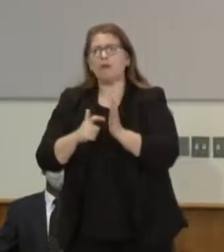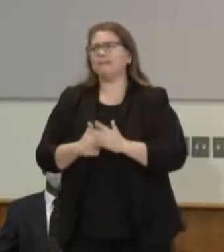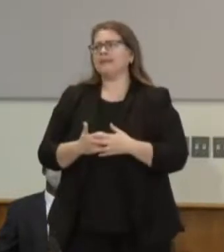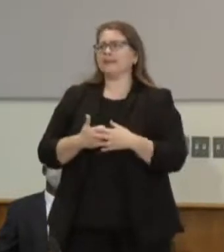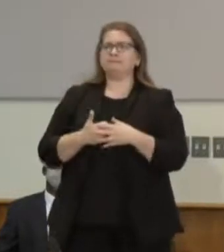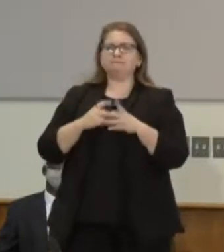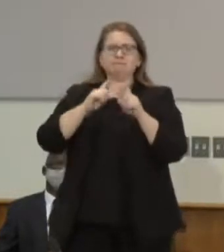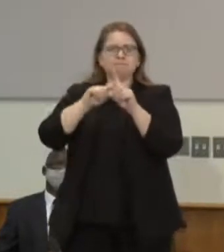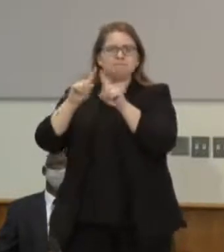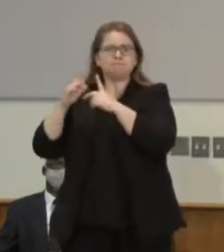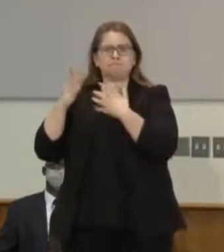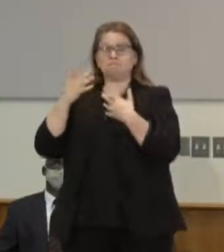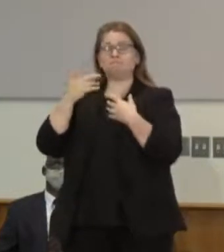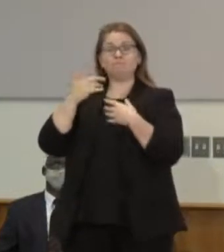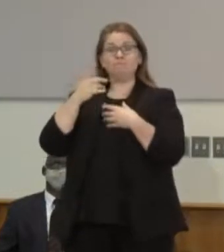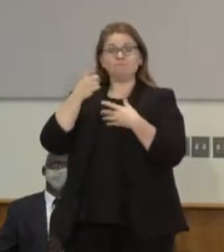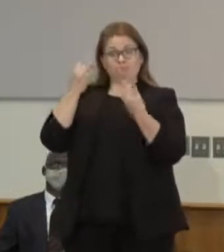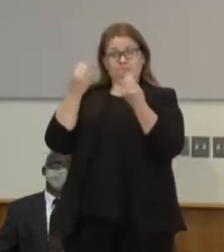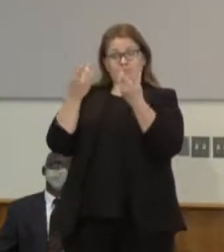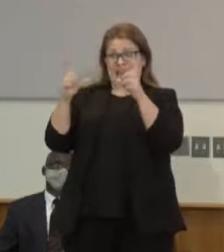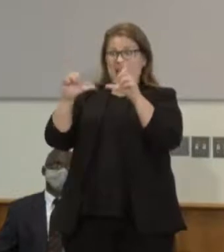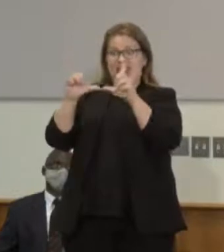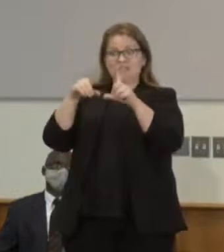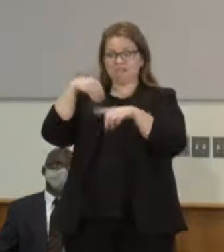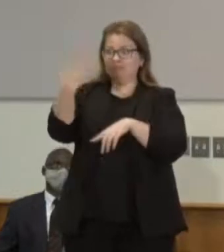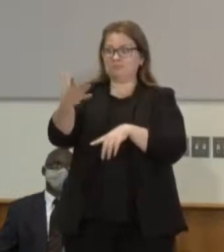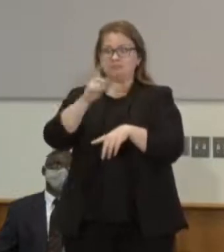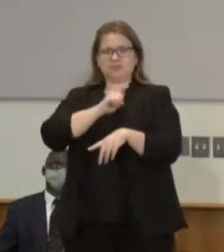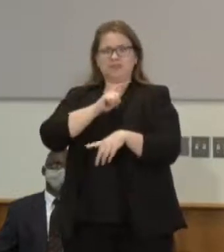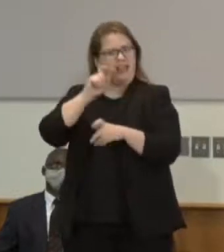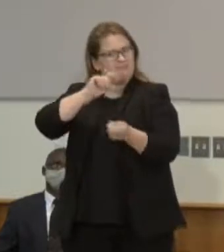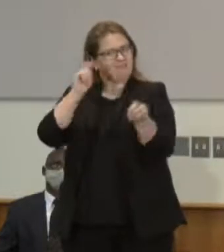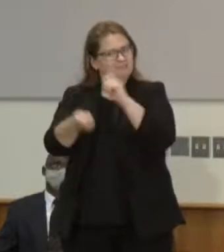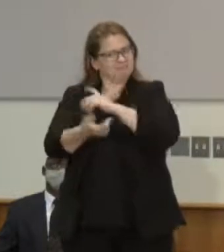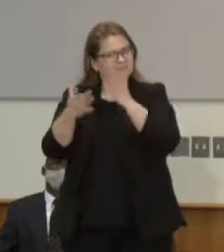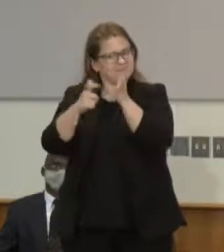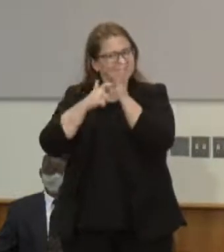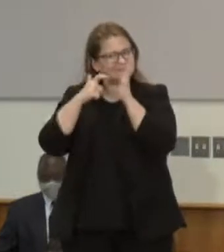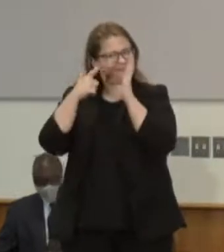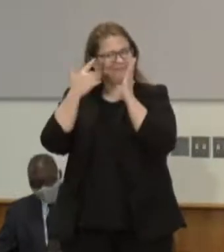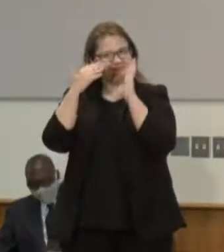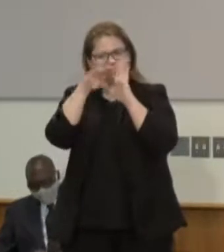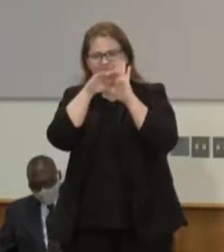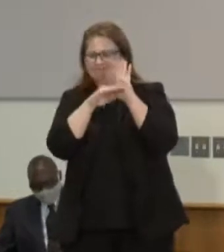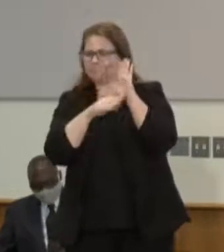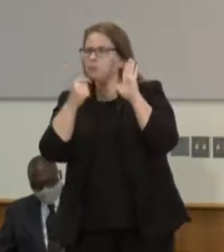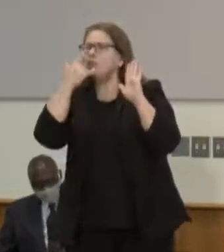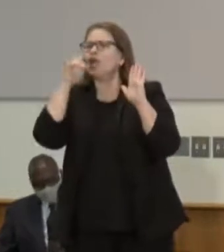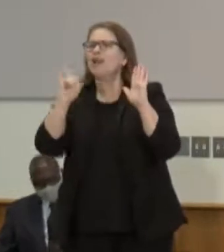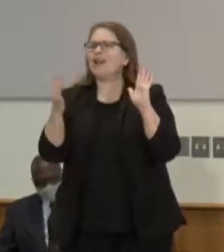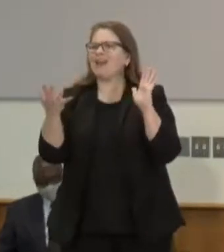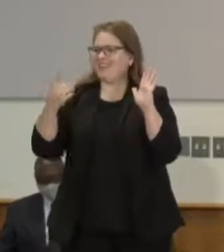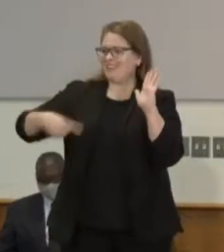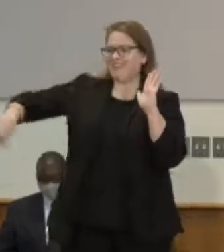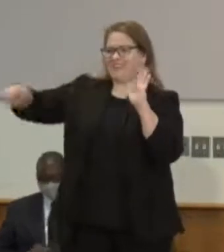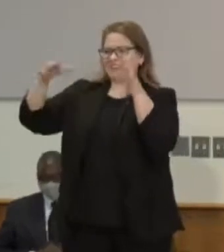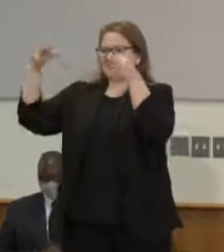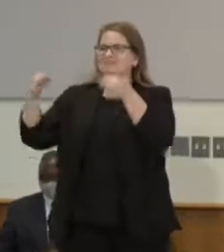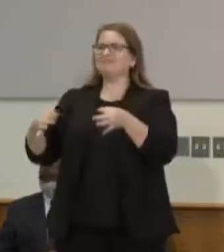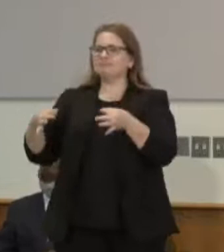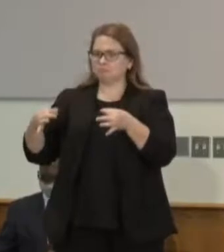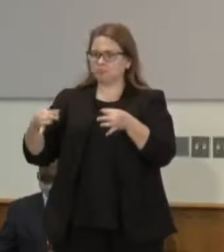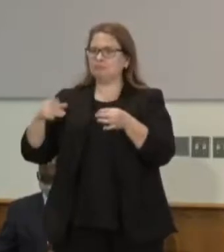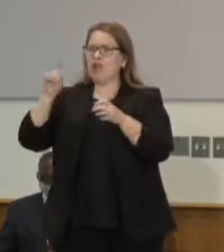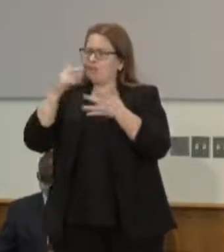to secure a license in the state and to also play a role in reviewing the data around